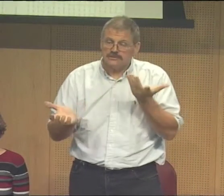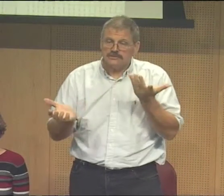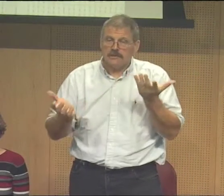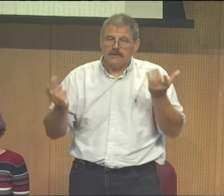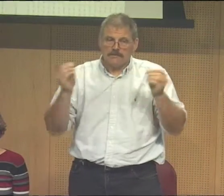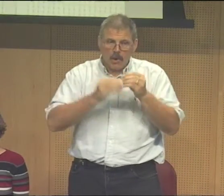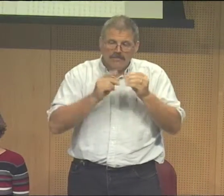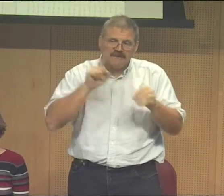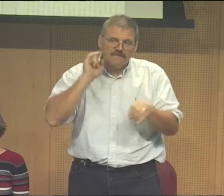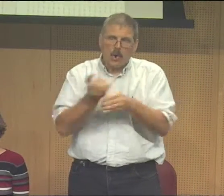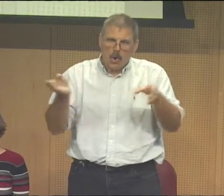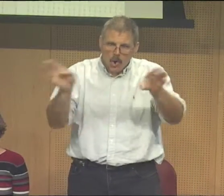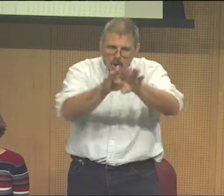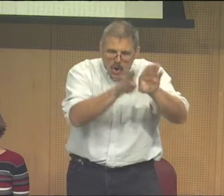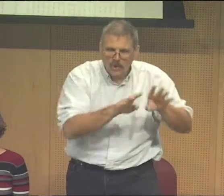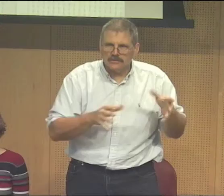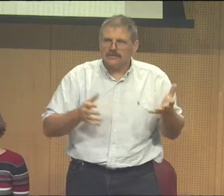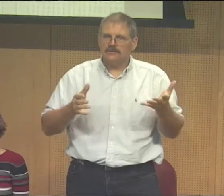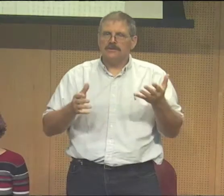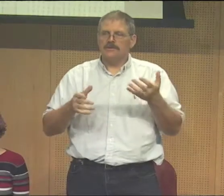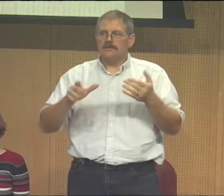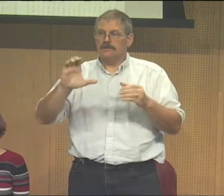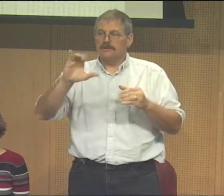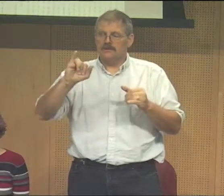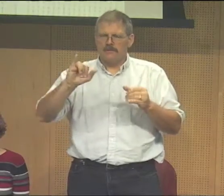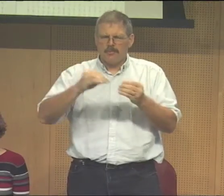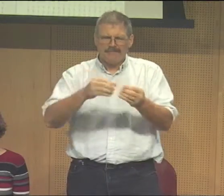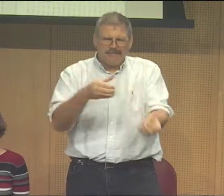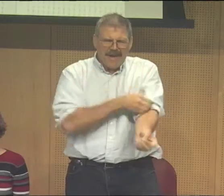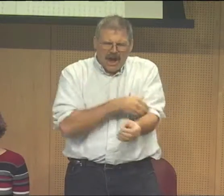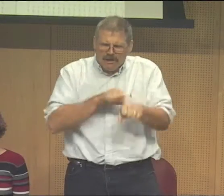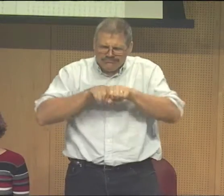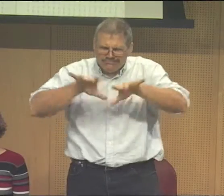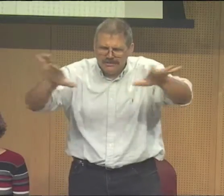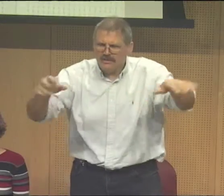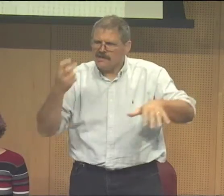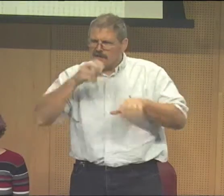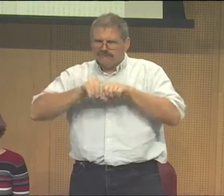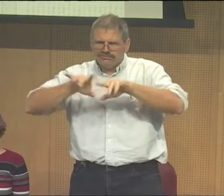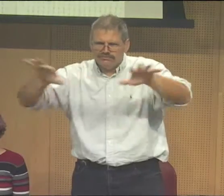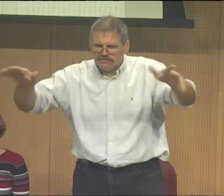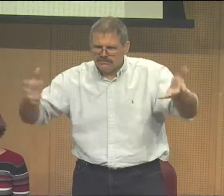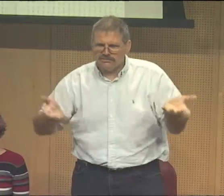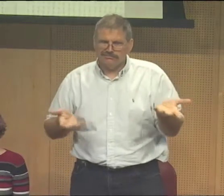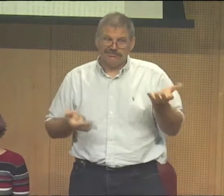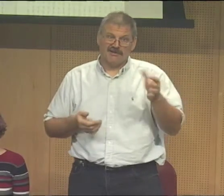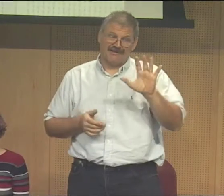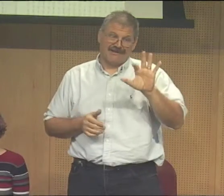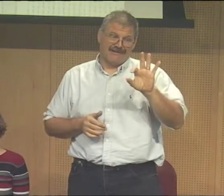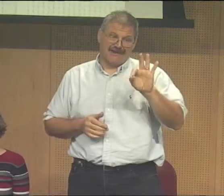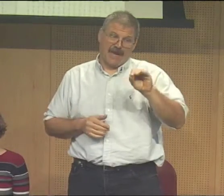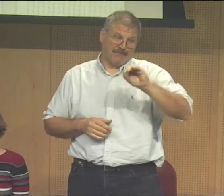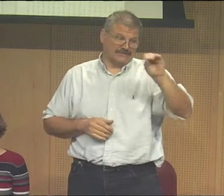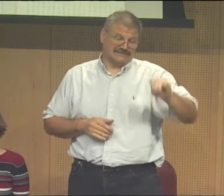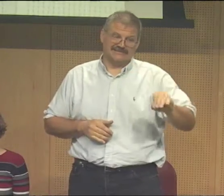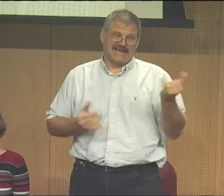this is to indicate that the deaf community is running out of time. And that oralism took over and